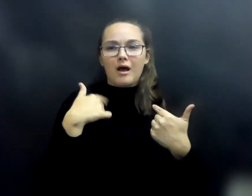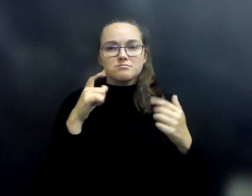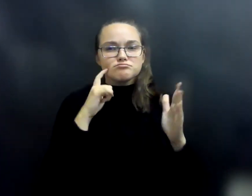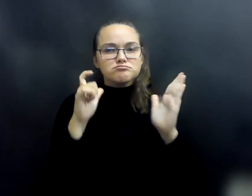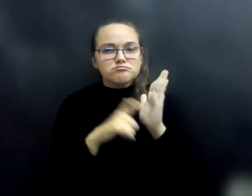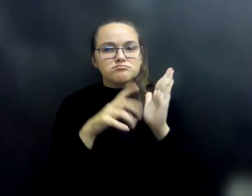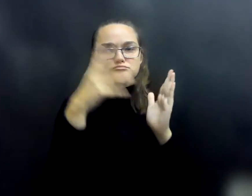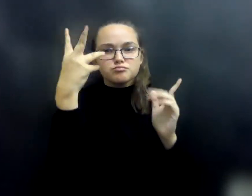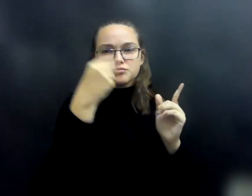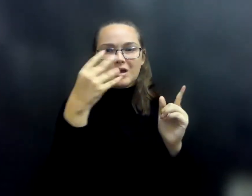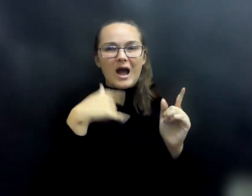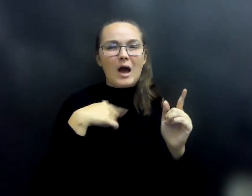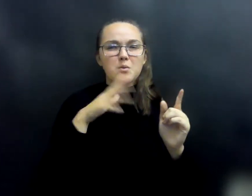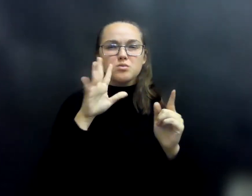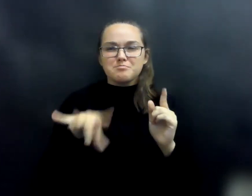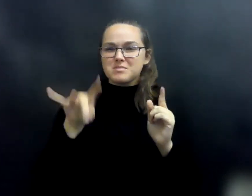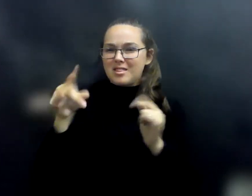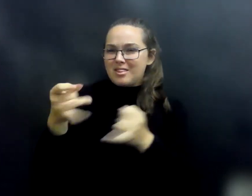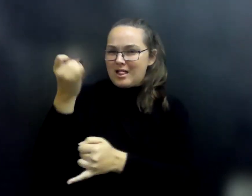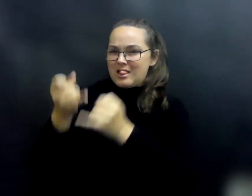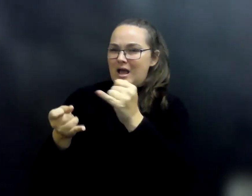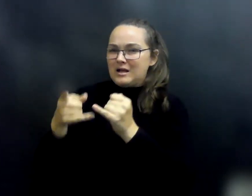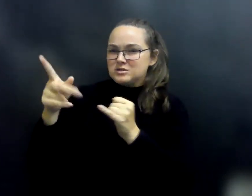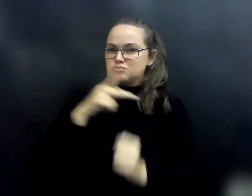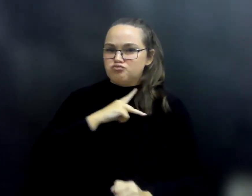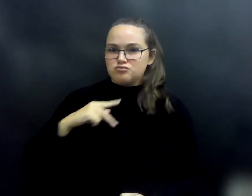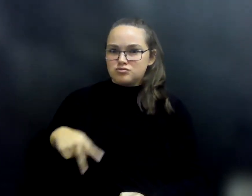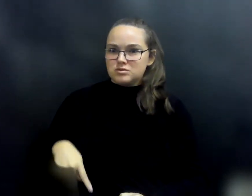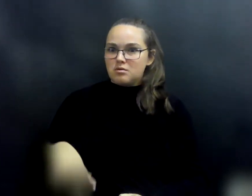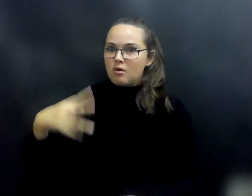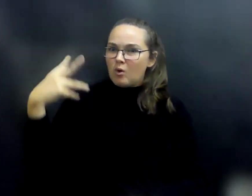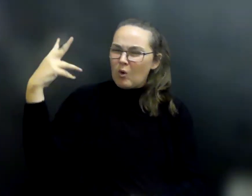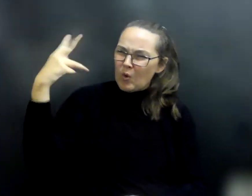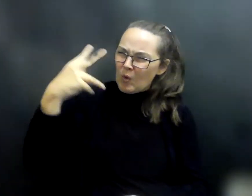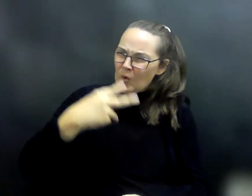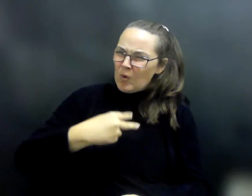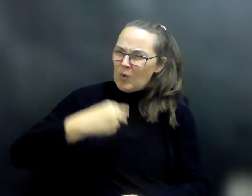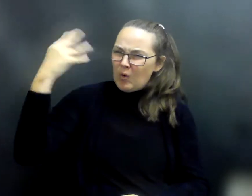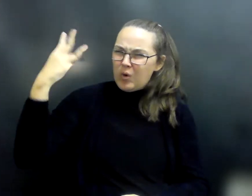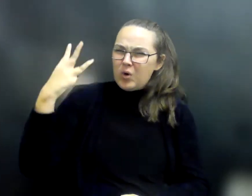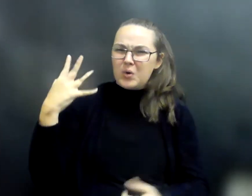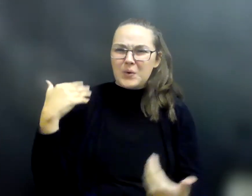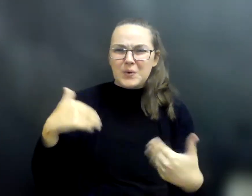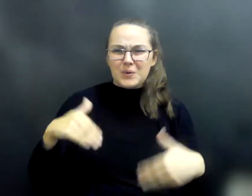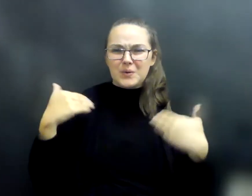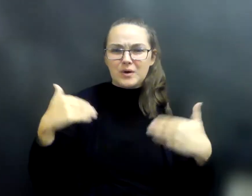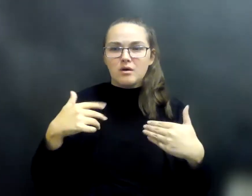I will pick the last princess, who is surely the loveliest of all. He walked toward the final painting,